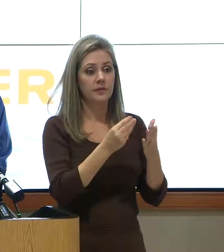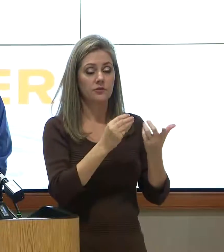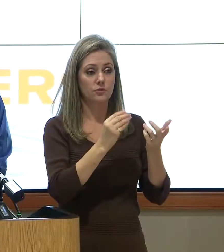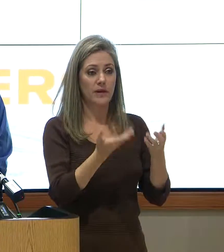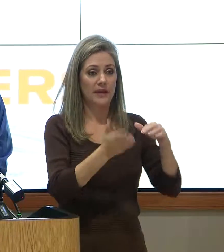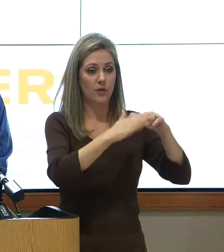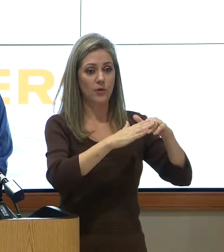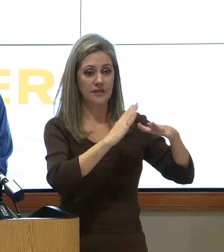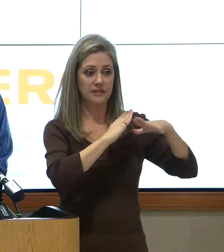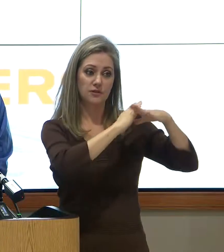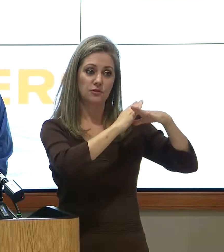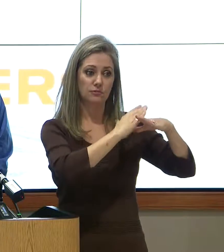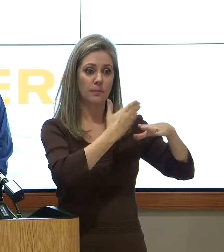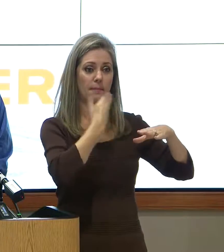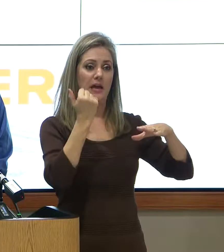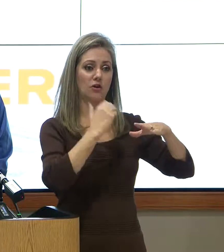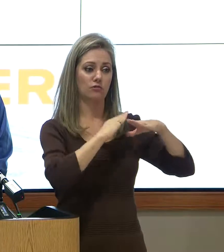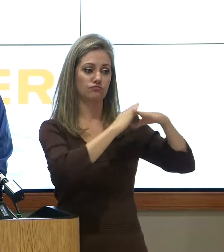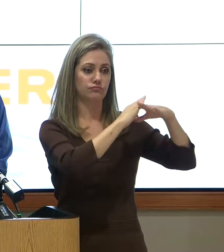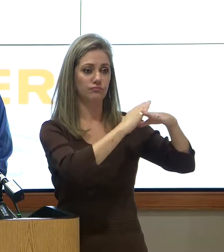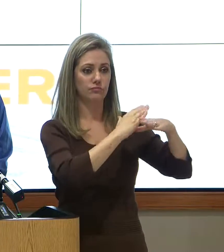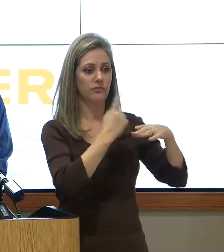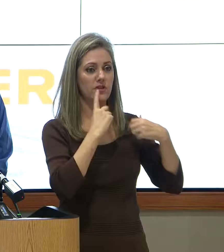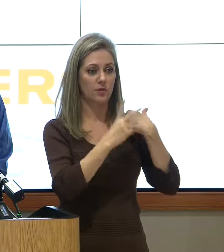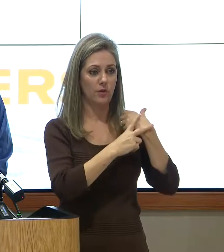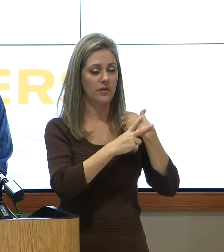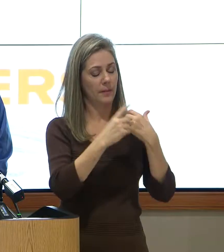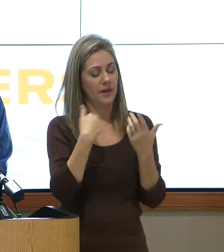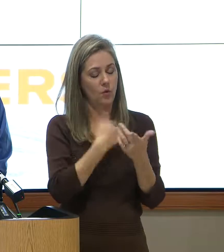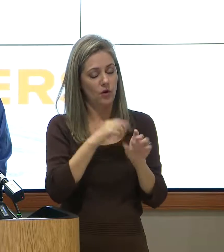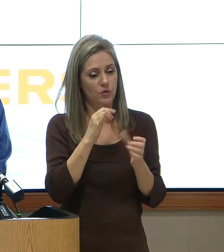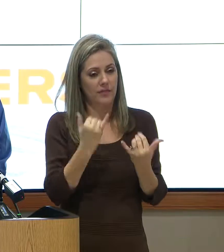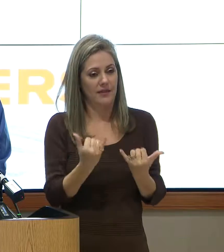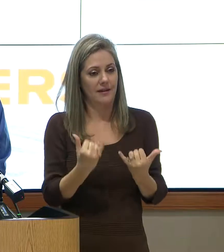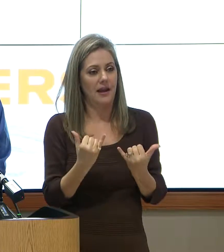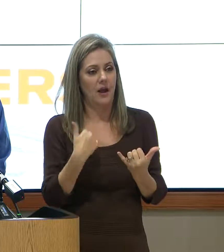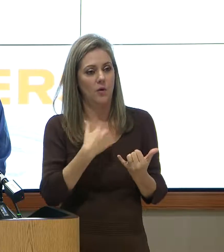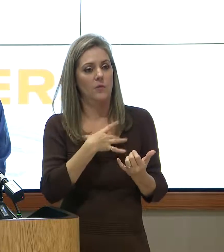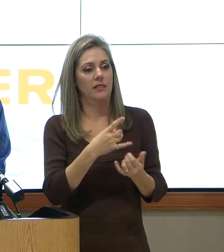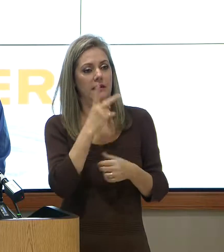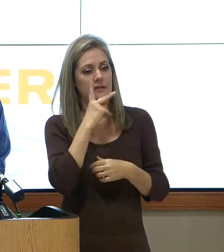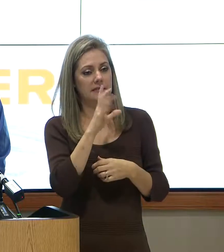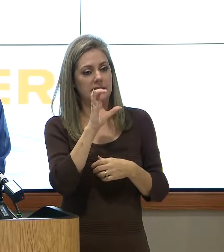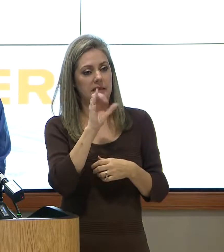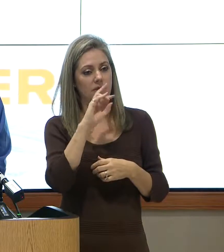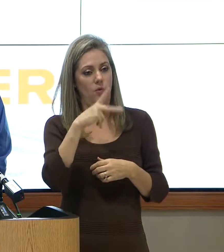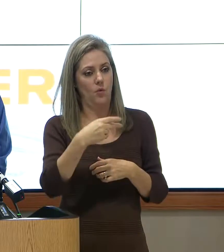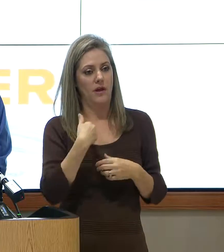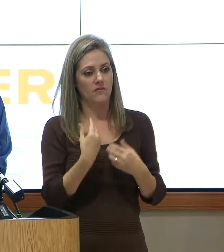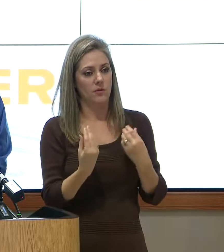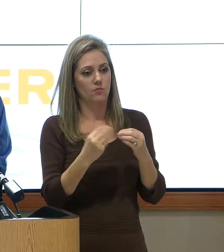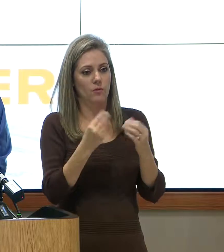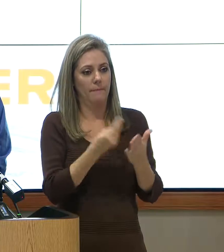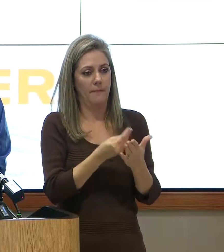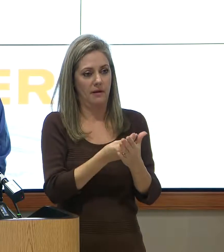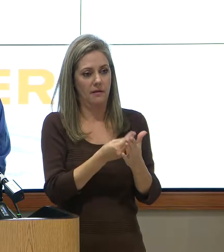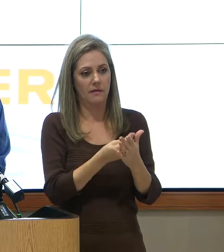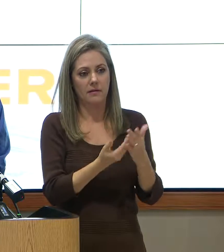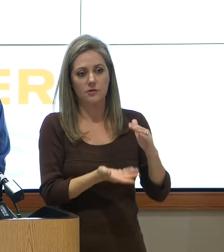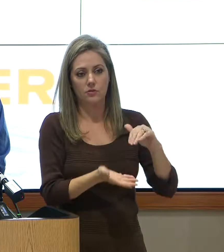resiliency of Addicts and Barker Reservoirs, which is obviously what we're doing. We'd like to see the Corps to get more resources to increase the